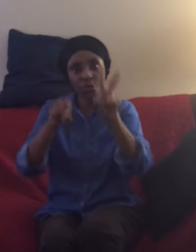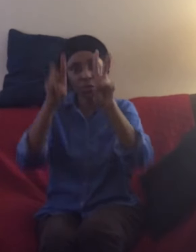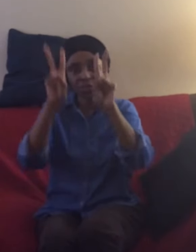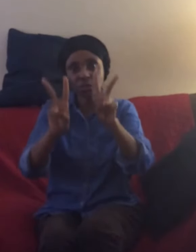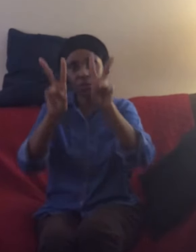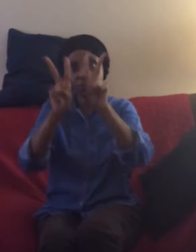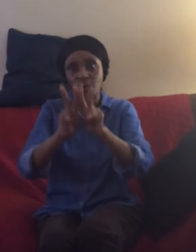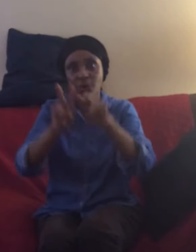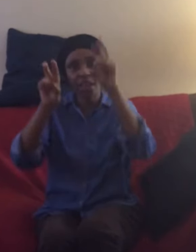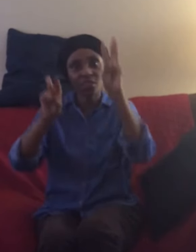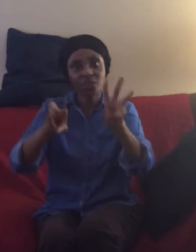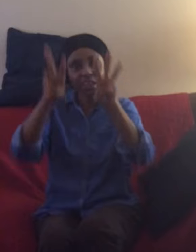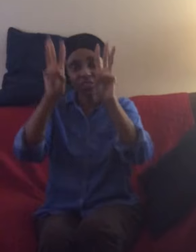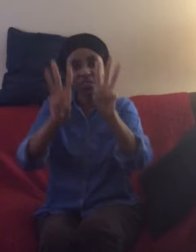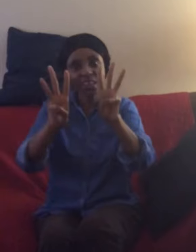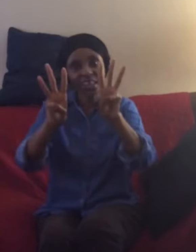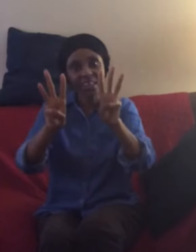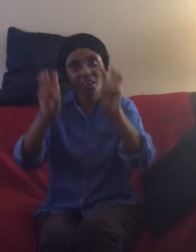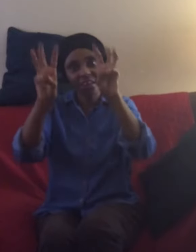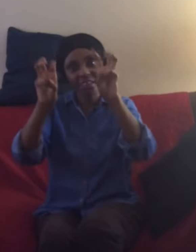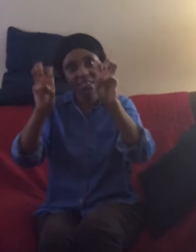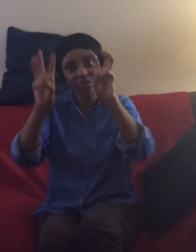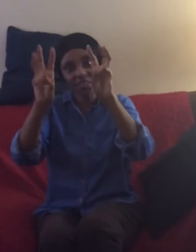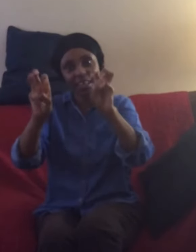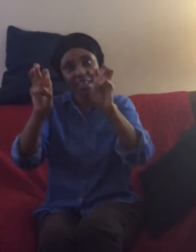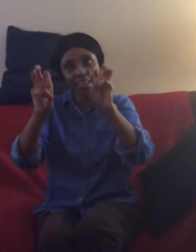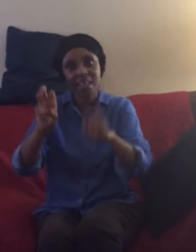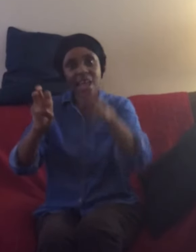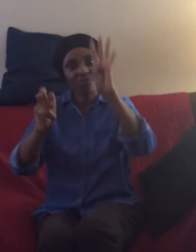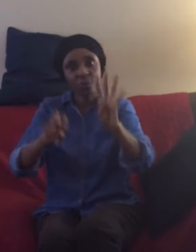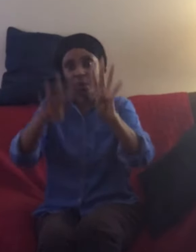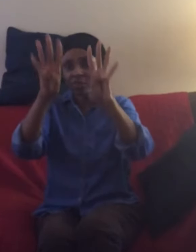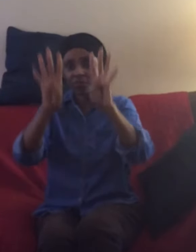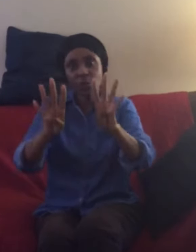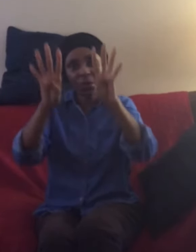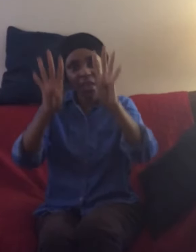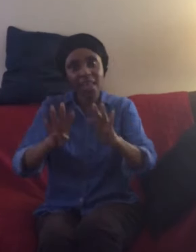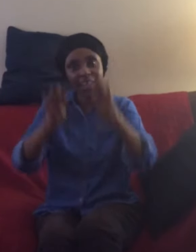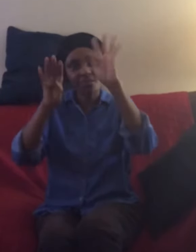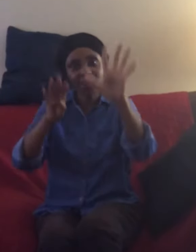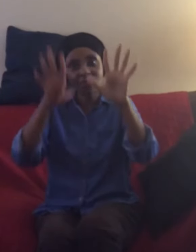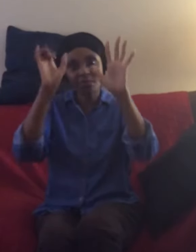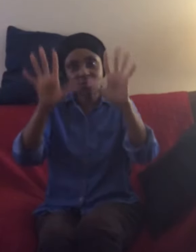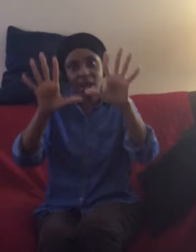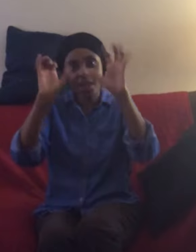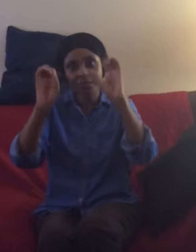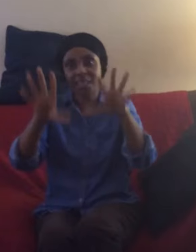and two four three and three are six you see four and four eight five and five ten